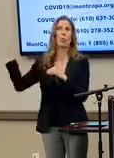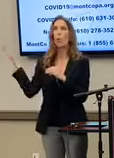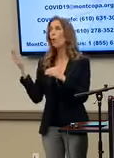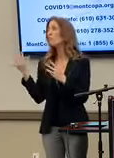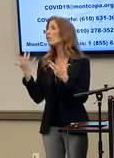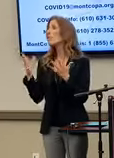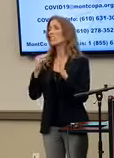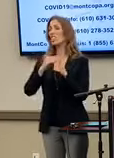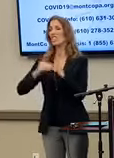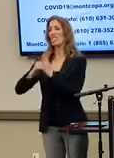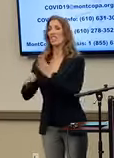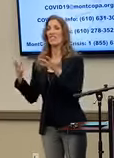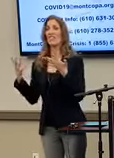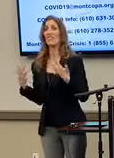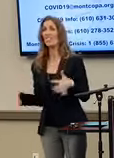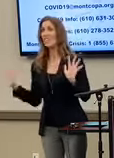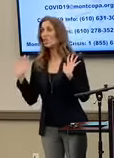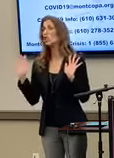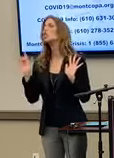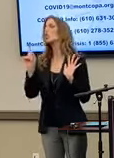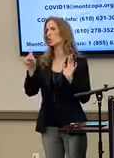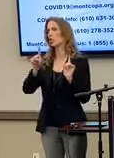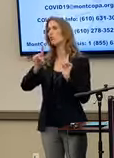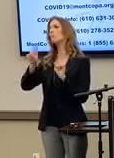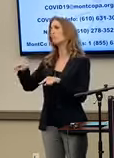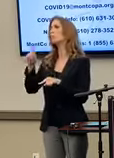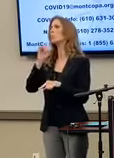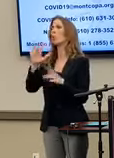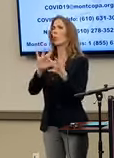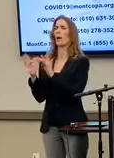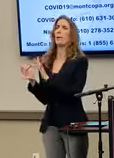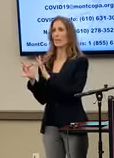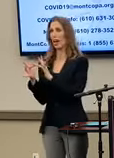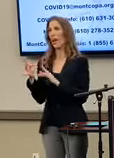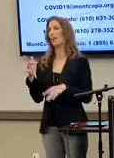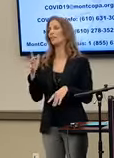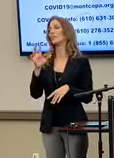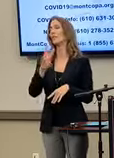out your census form, you should, uh, visit their website at www